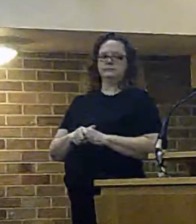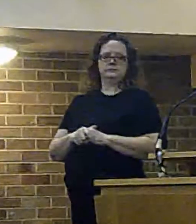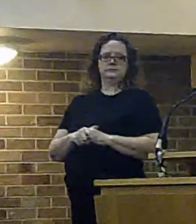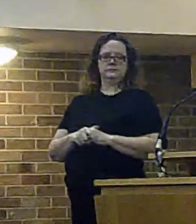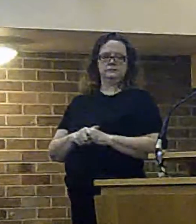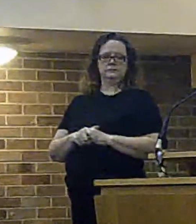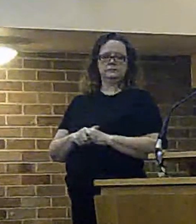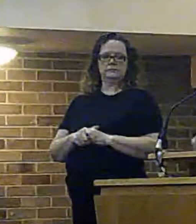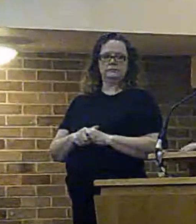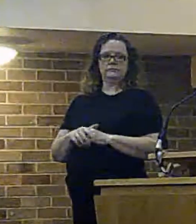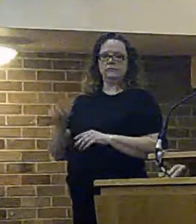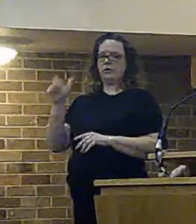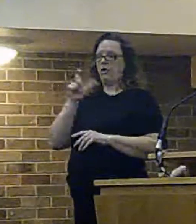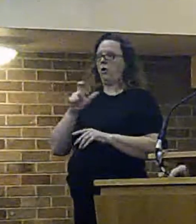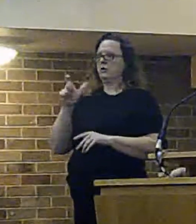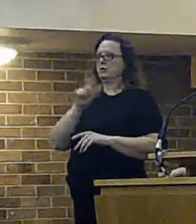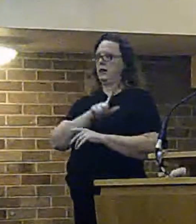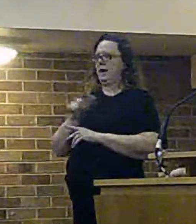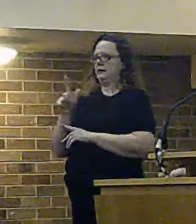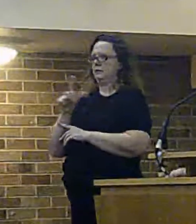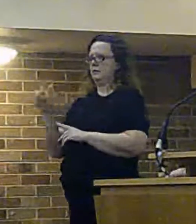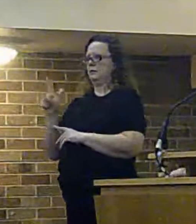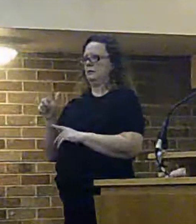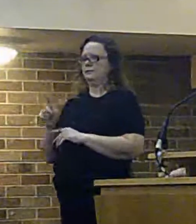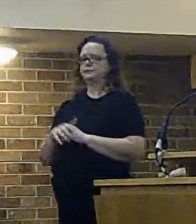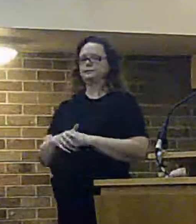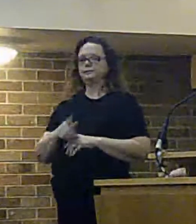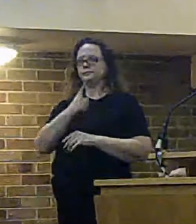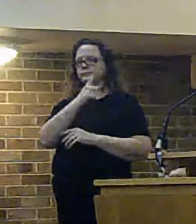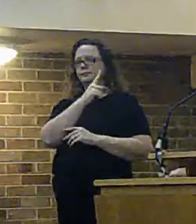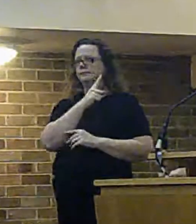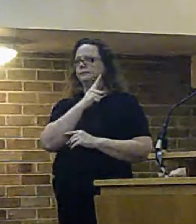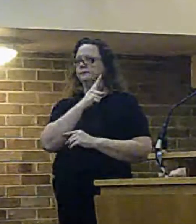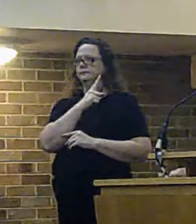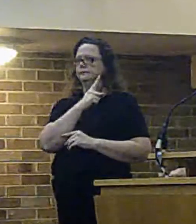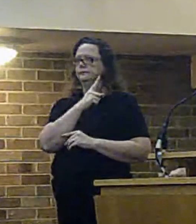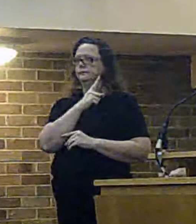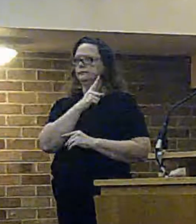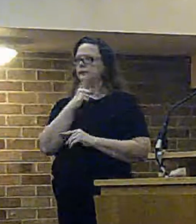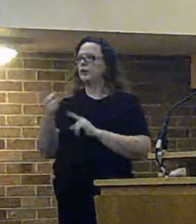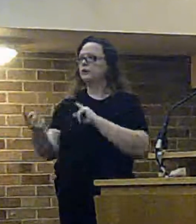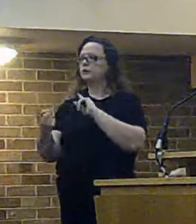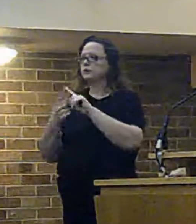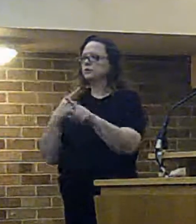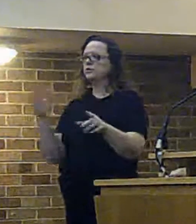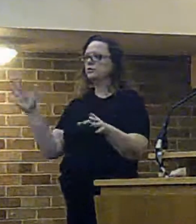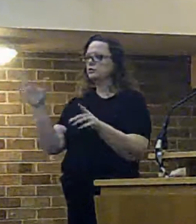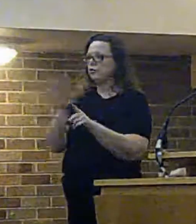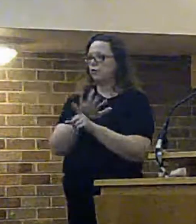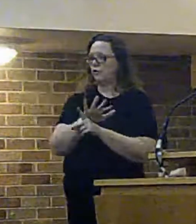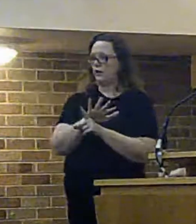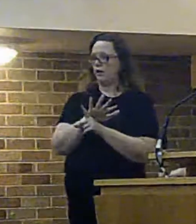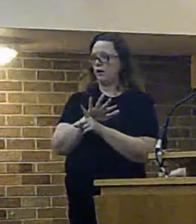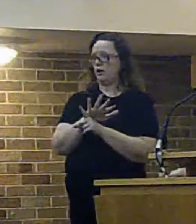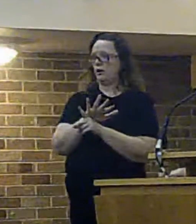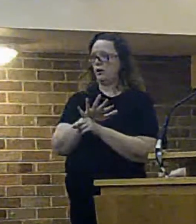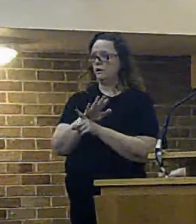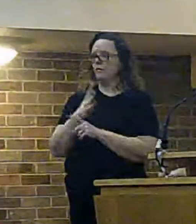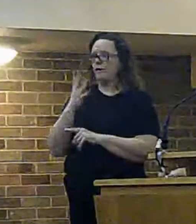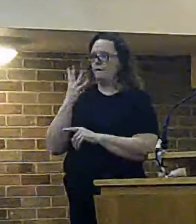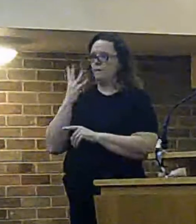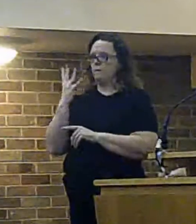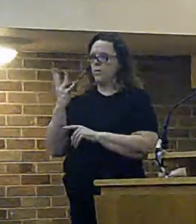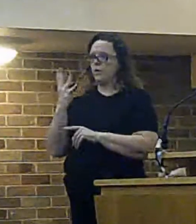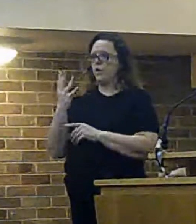in the uh that are further on in the presentation what that's showing us is the response coverage from just having four